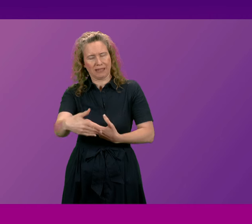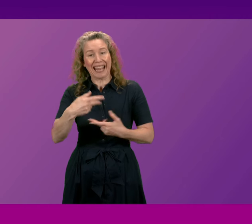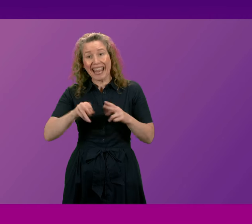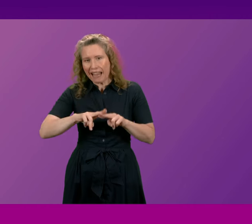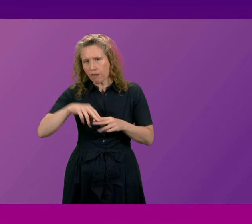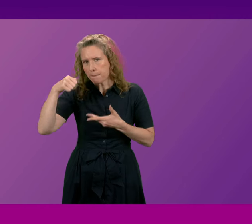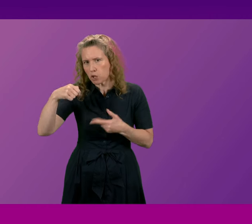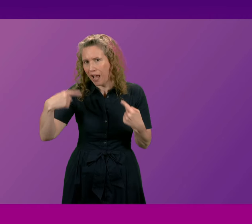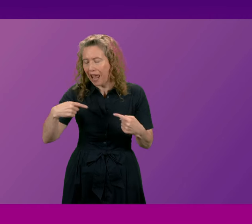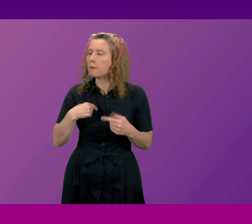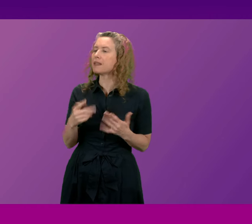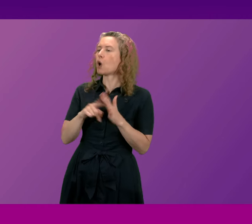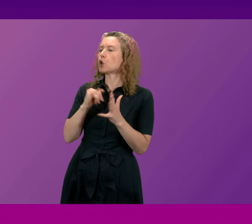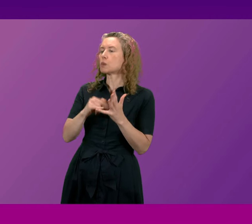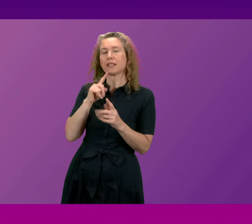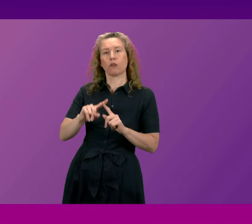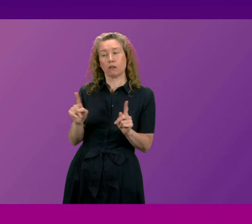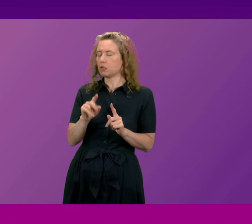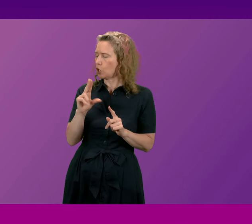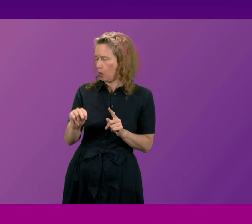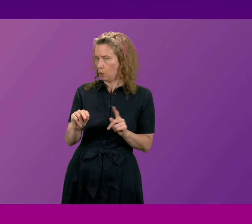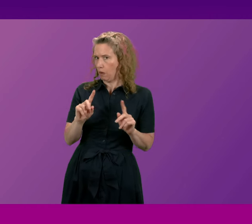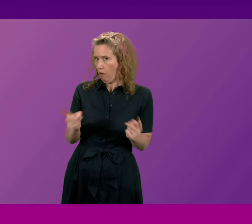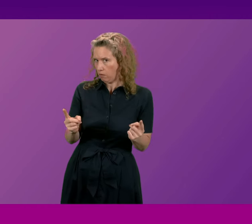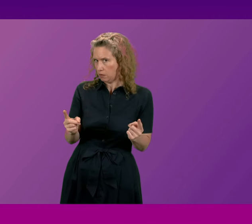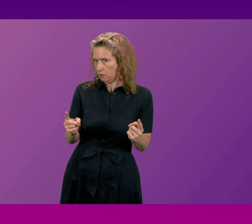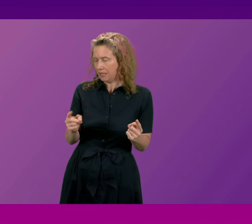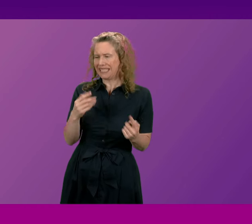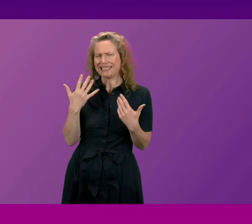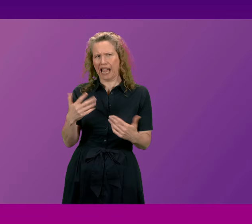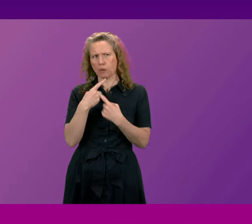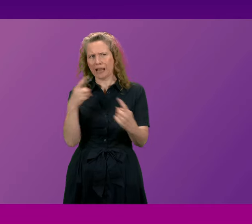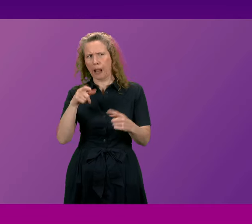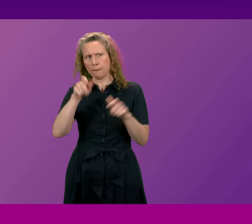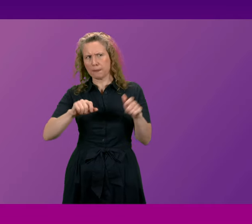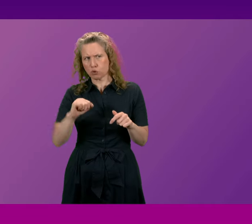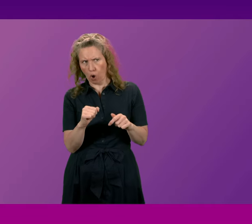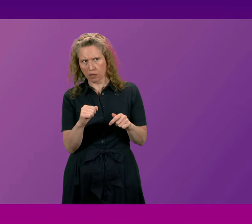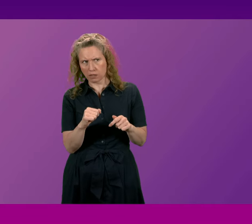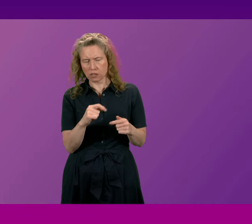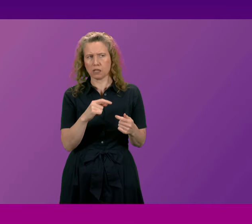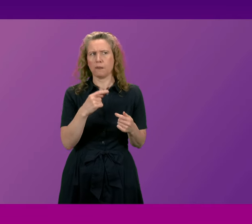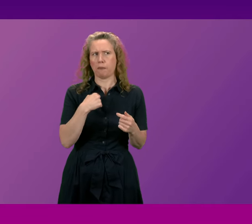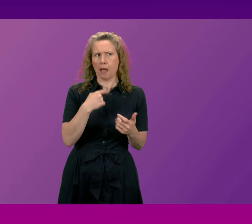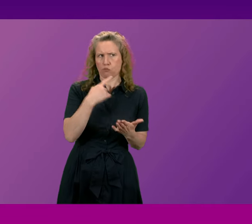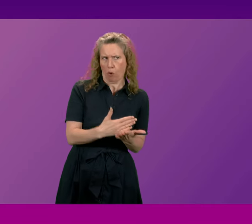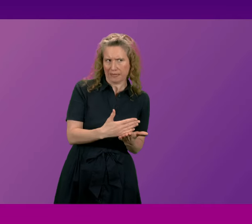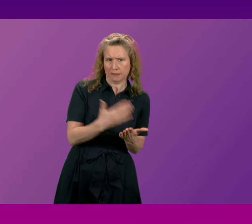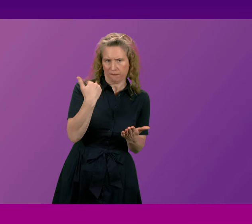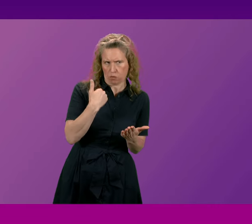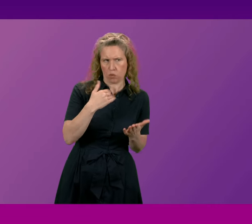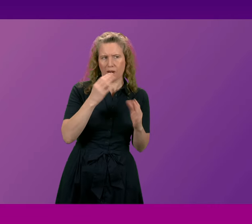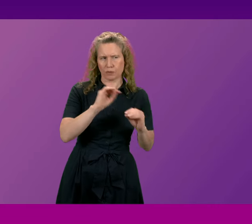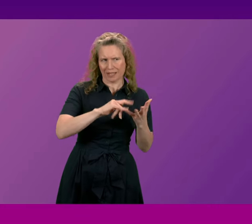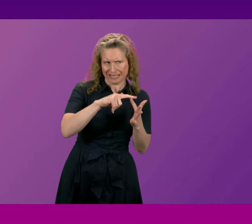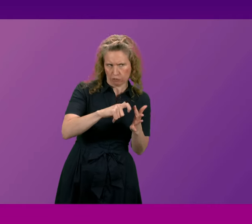allowed. John Swinney's ruled that out. He is now announcing today to people across Scotland that the promise he made of Education Secretary the promise he